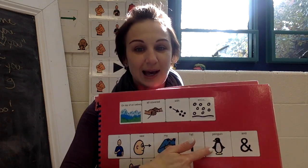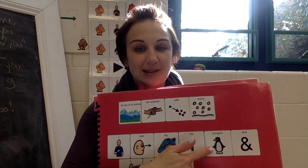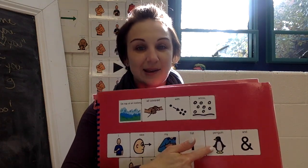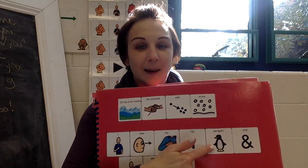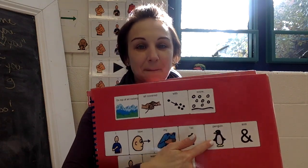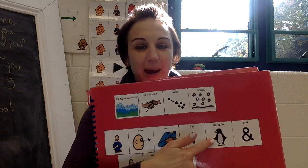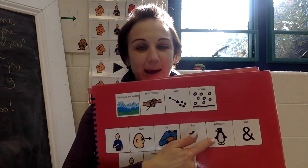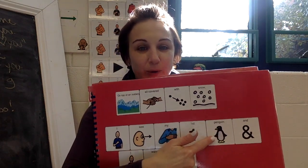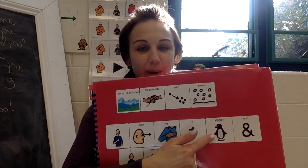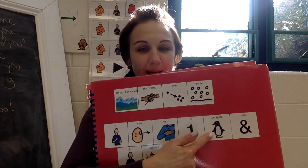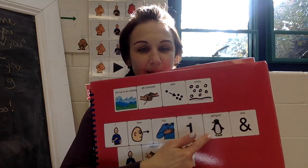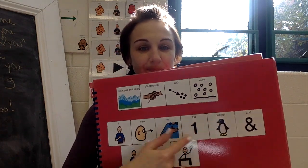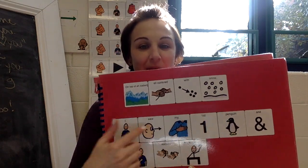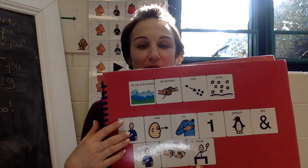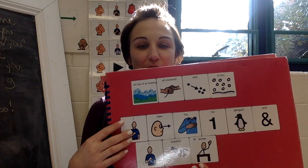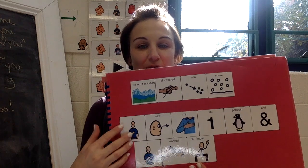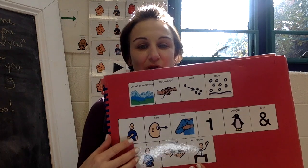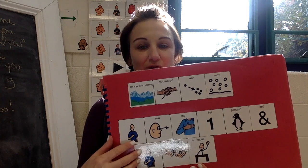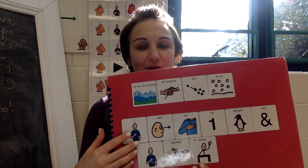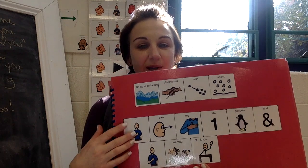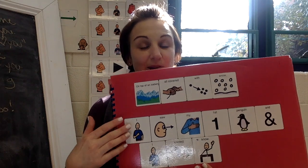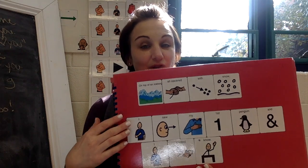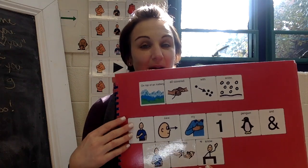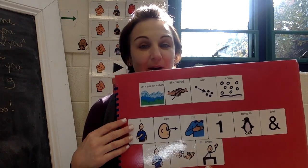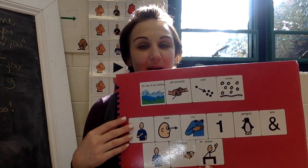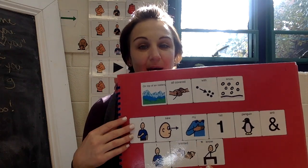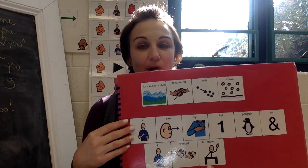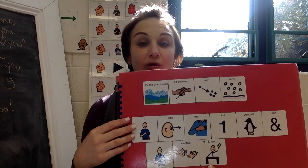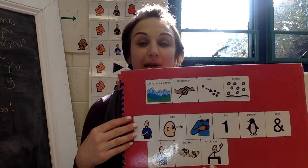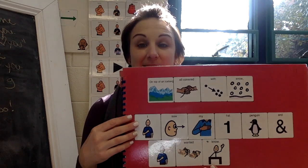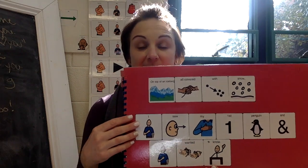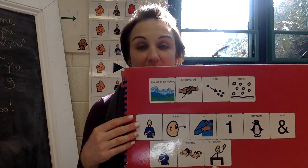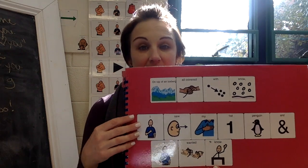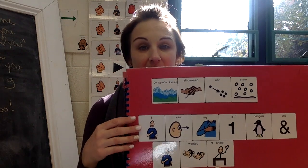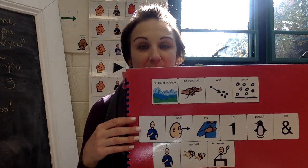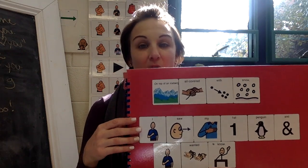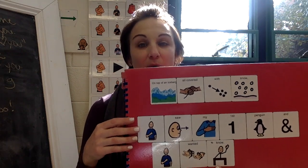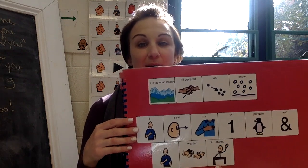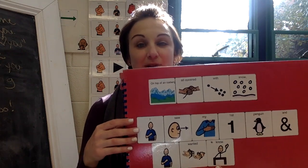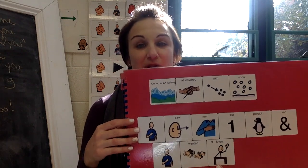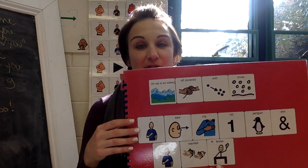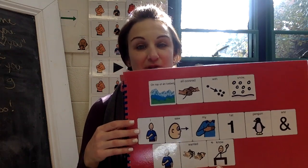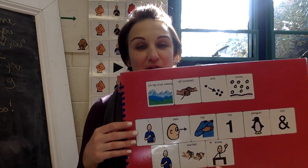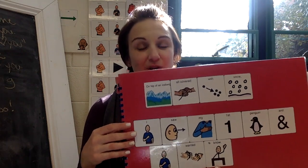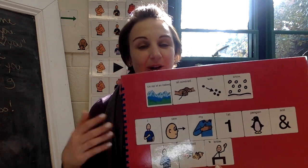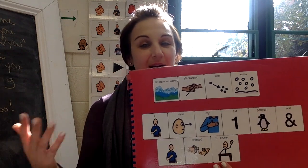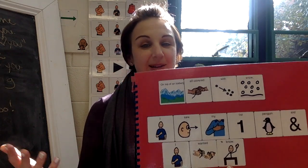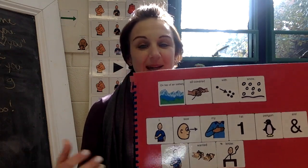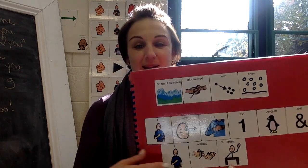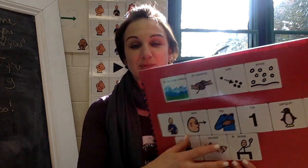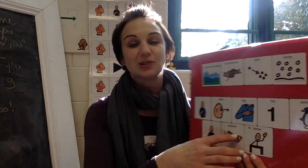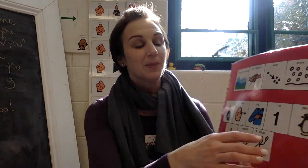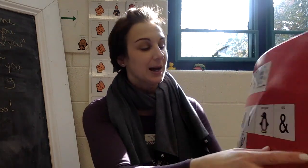That's penguin. So the children can shout out or can sign or can gesture. A lot of them smile.